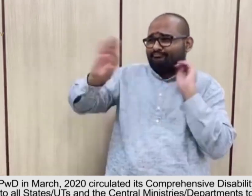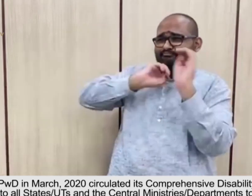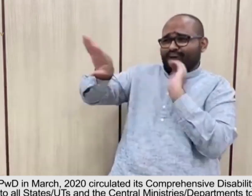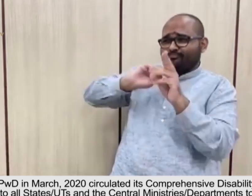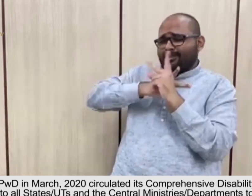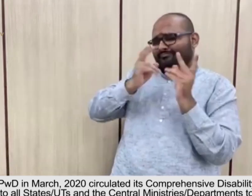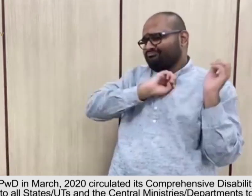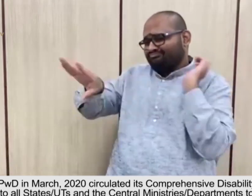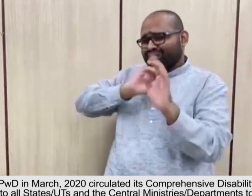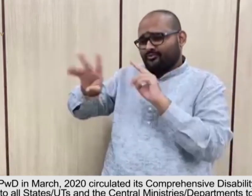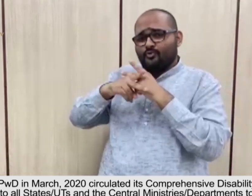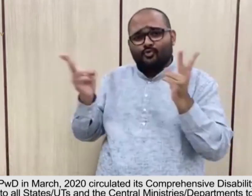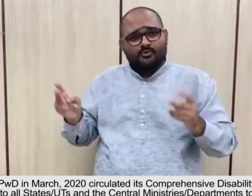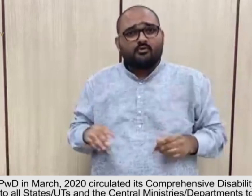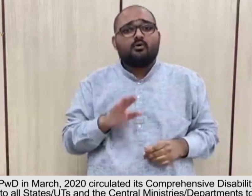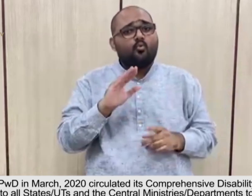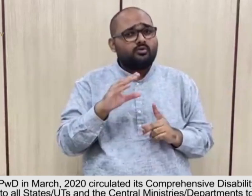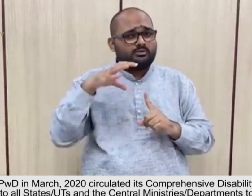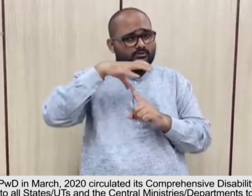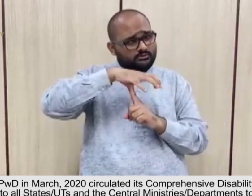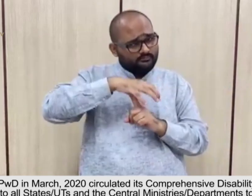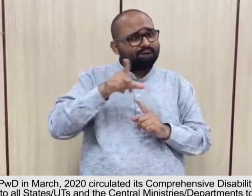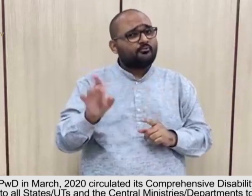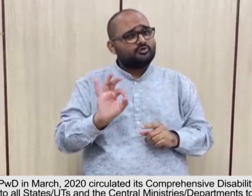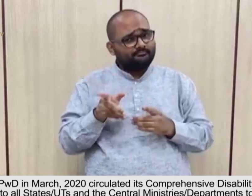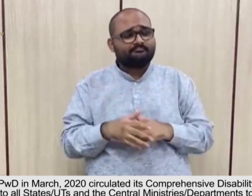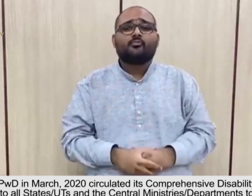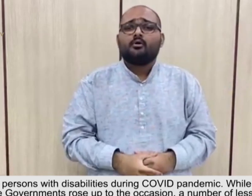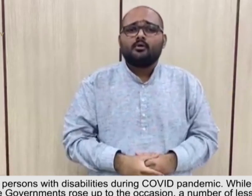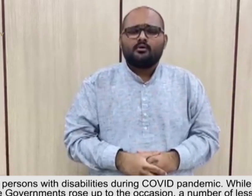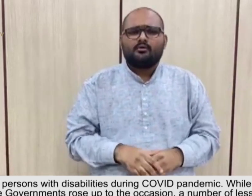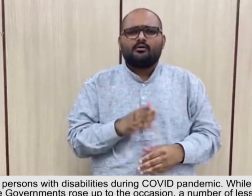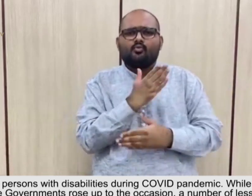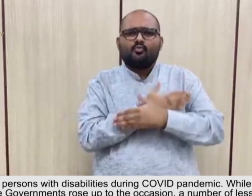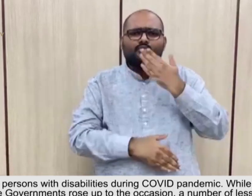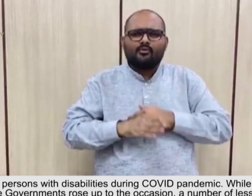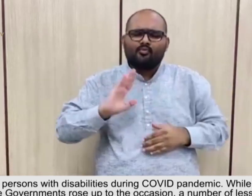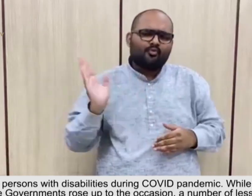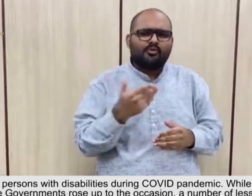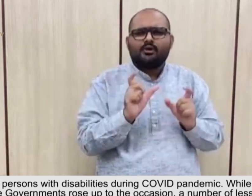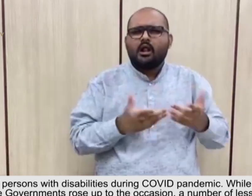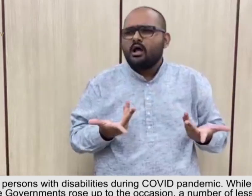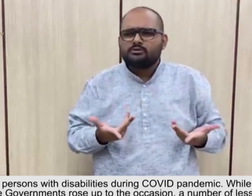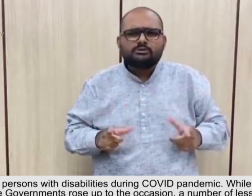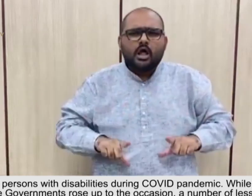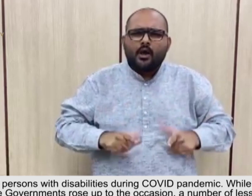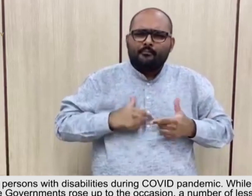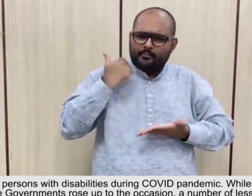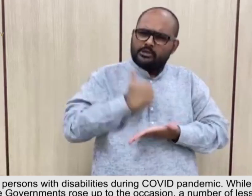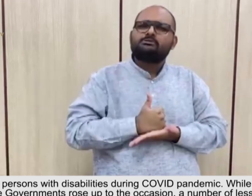to protect the interests of persons with disabilities